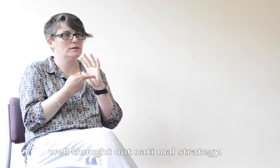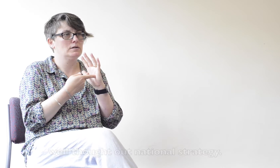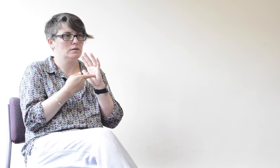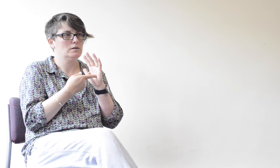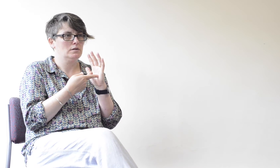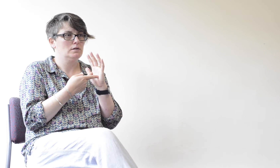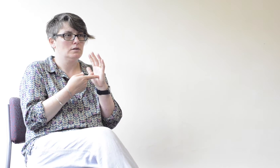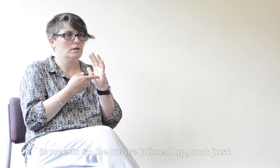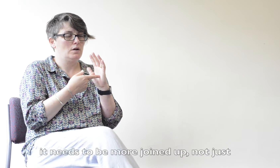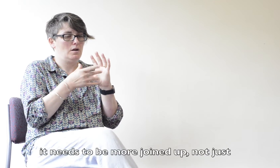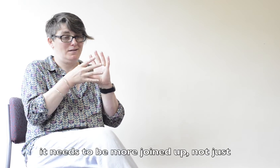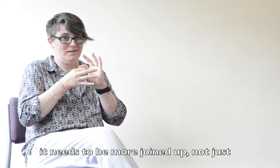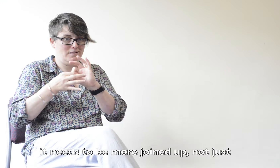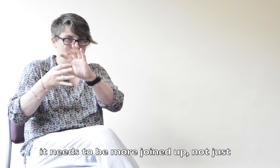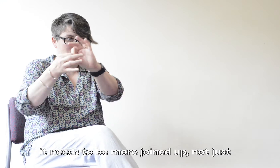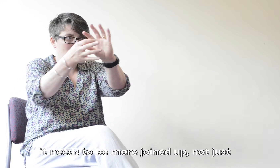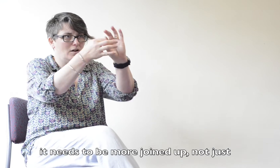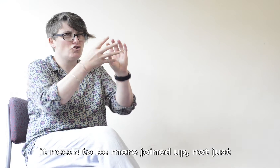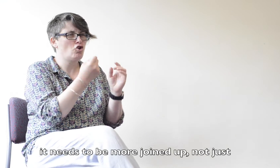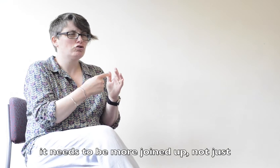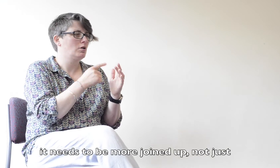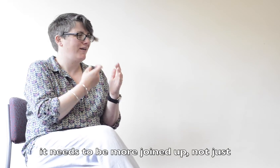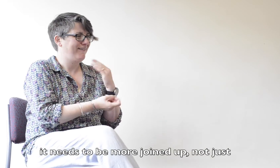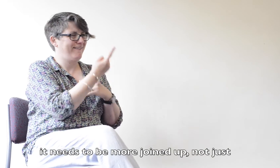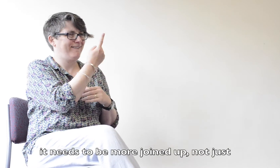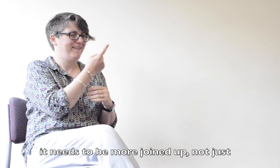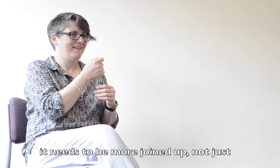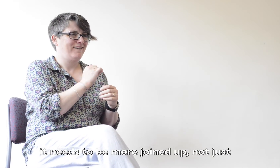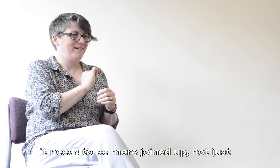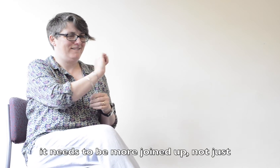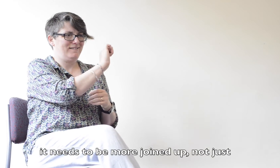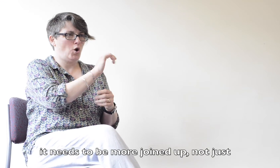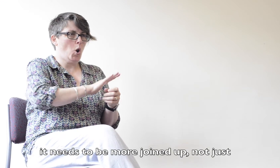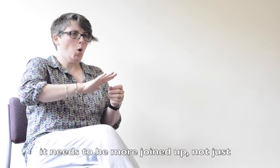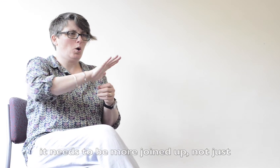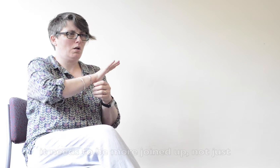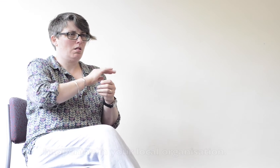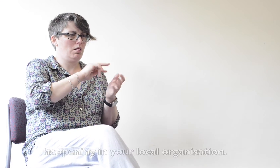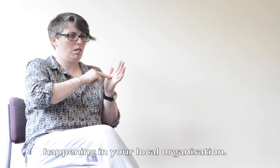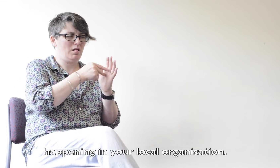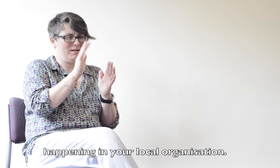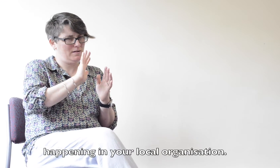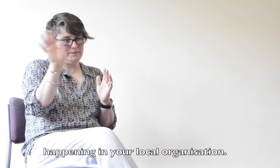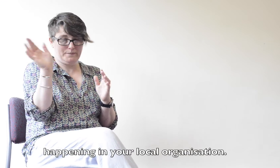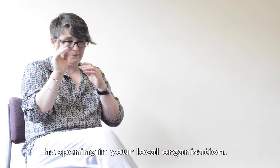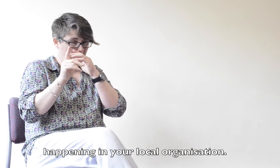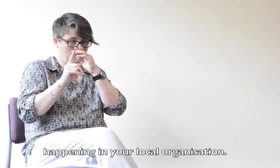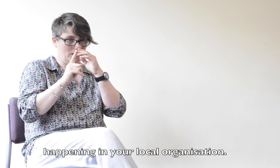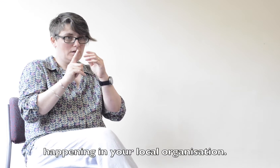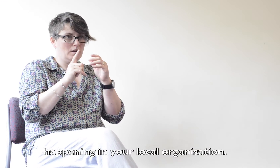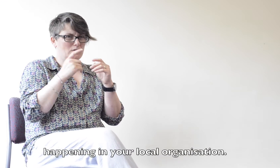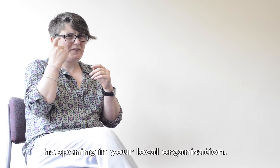It needs to be more joined up, because at the moment it's just a postcode lottery, you one area's got good provision, other areas don't.